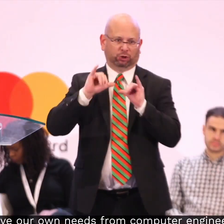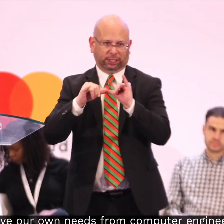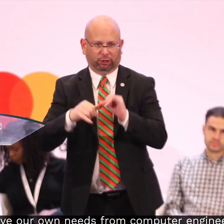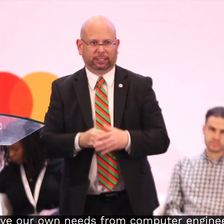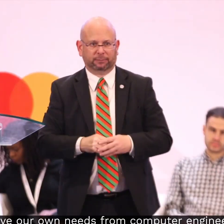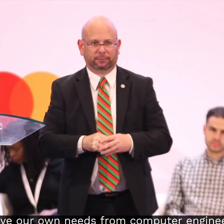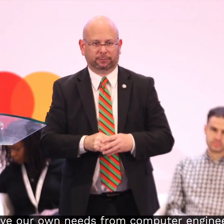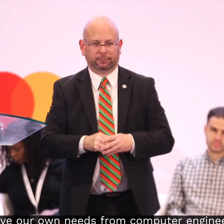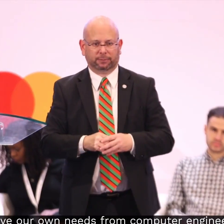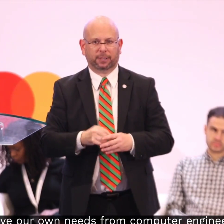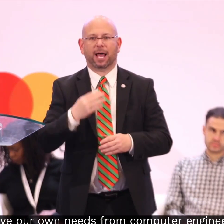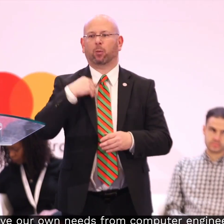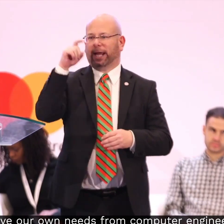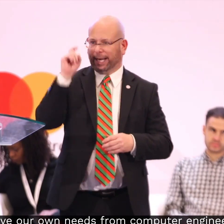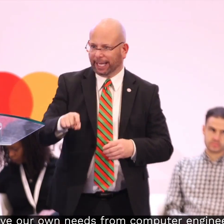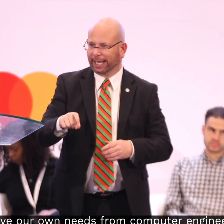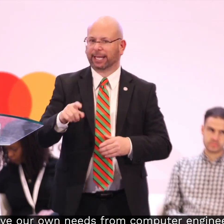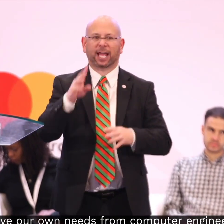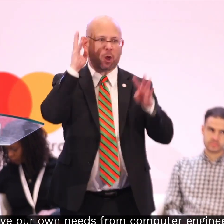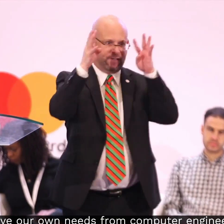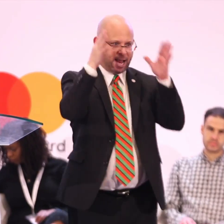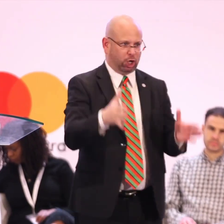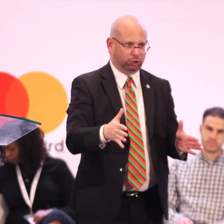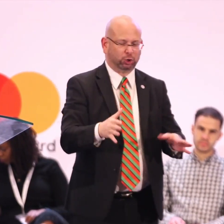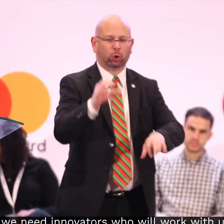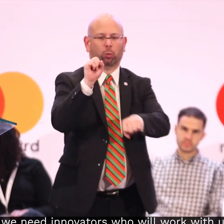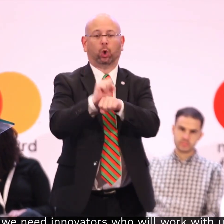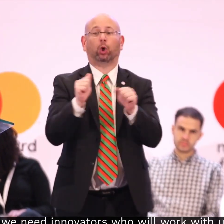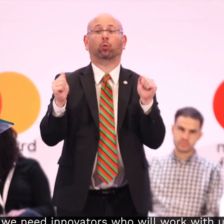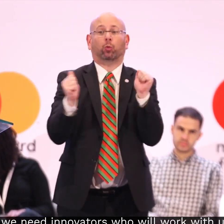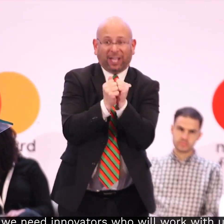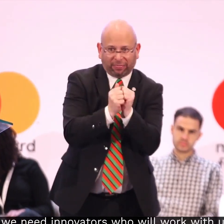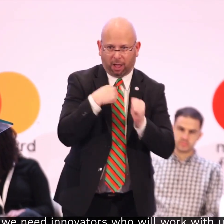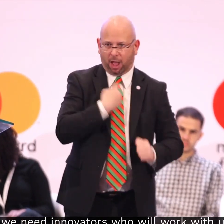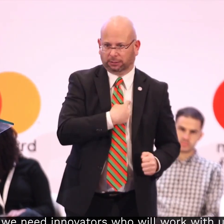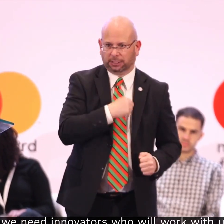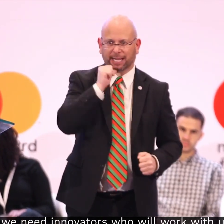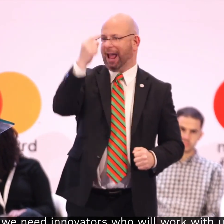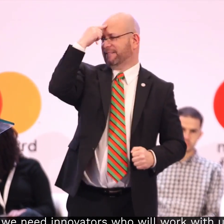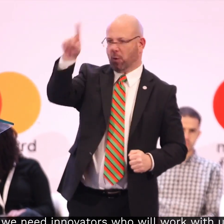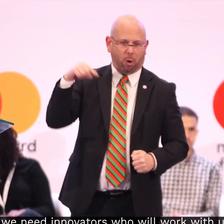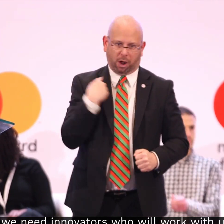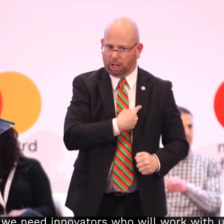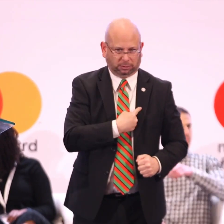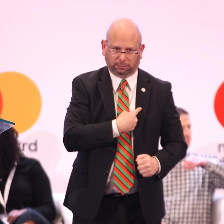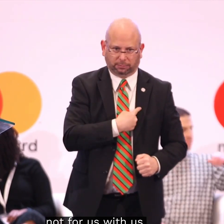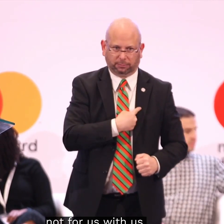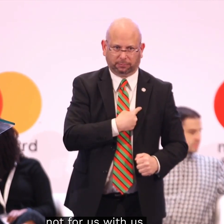And we have our own needs from computer engineering. And so we need innovators who will work with us, not for